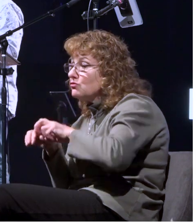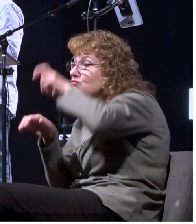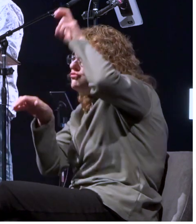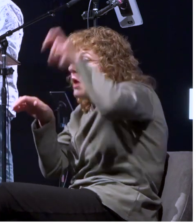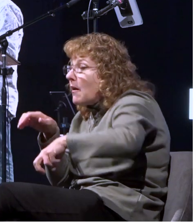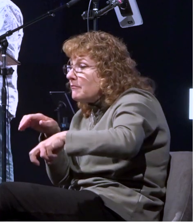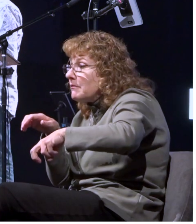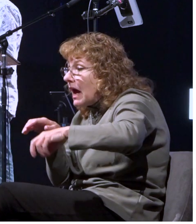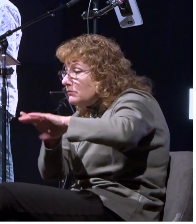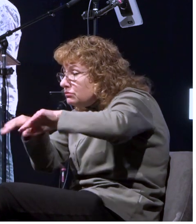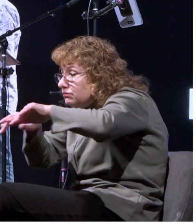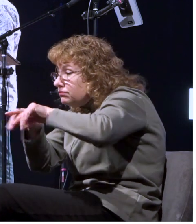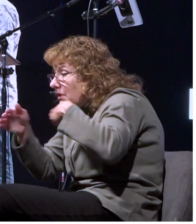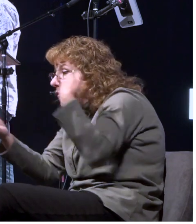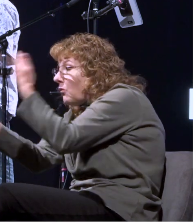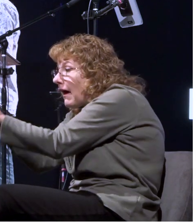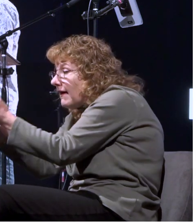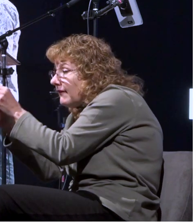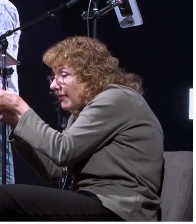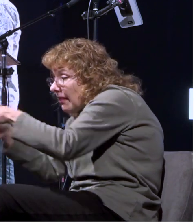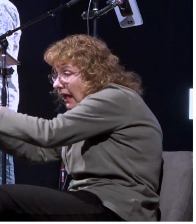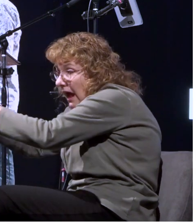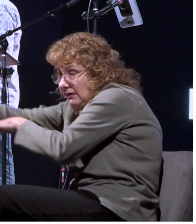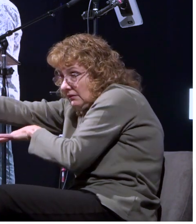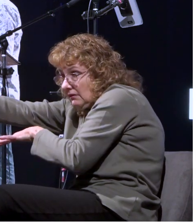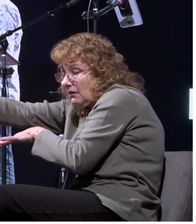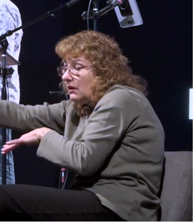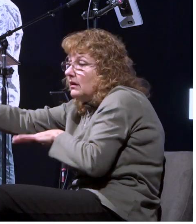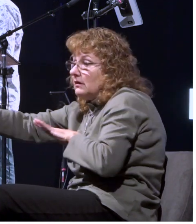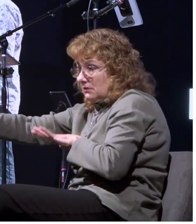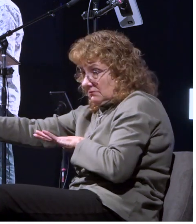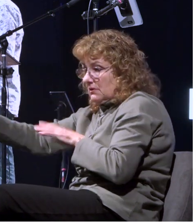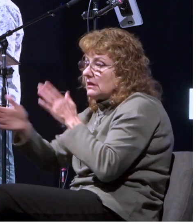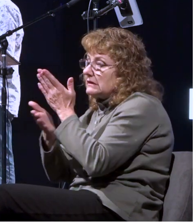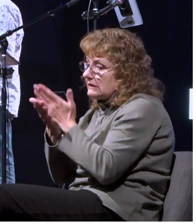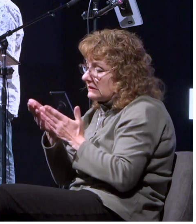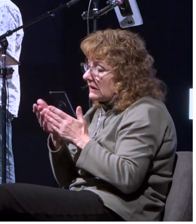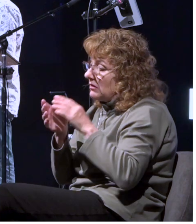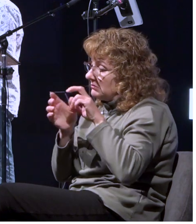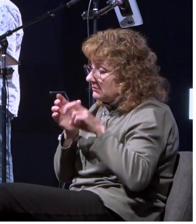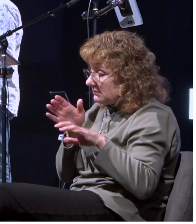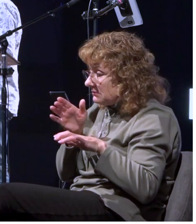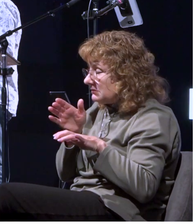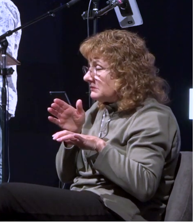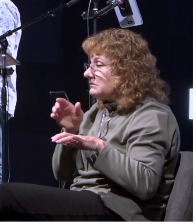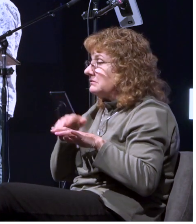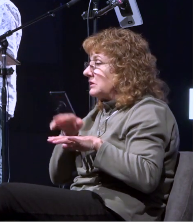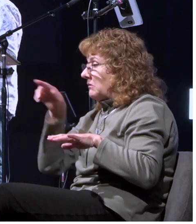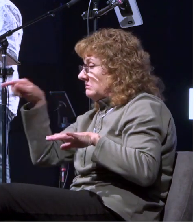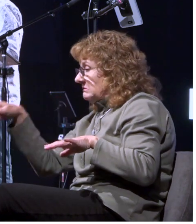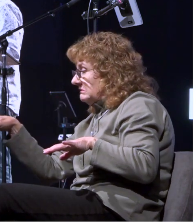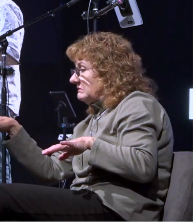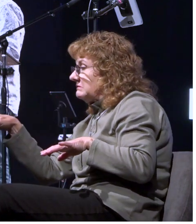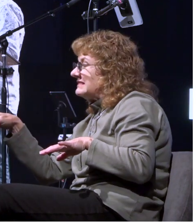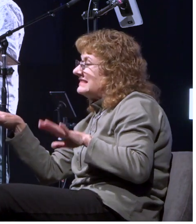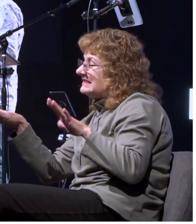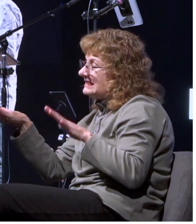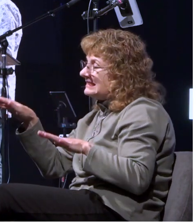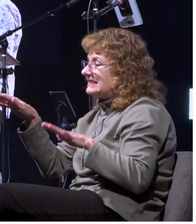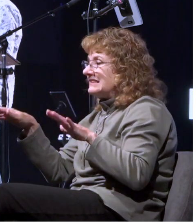himself do the best you can and the rest some on boards and some on parts of the ship uh you know you get one gal's on a